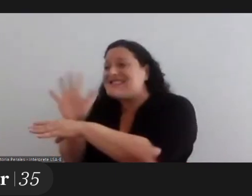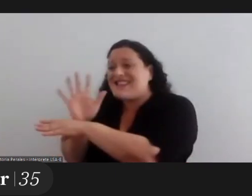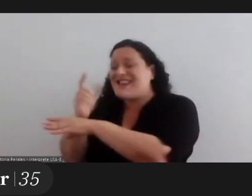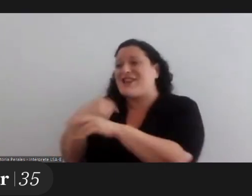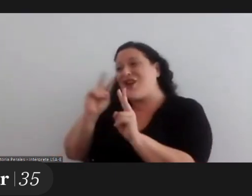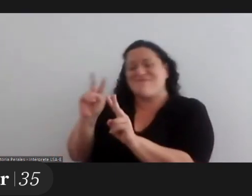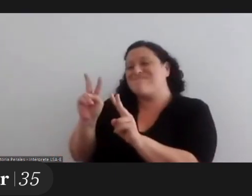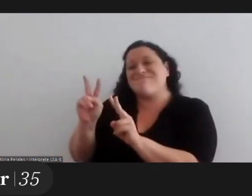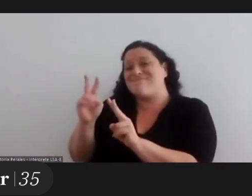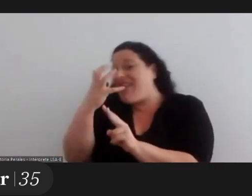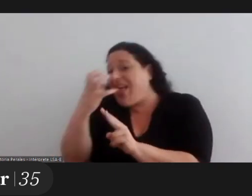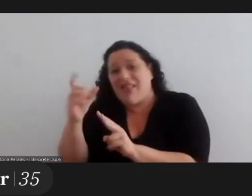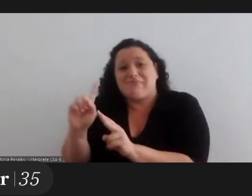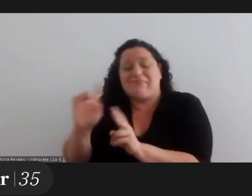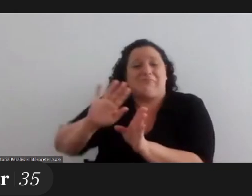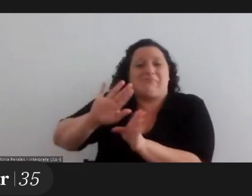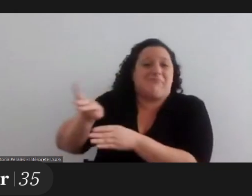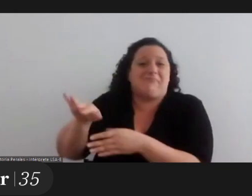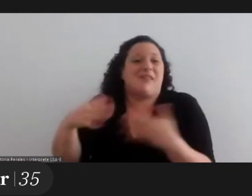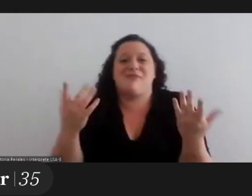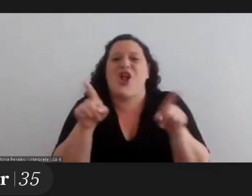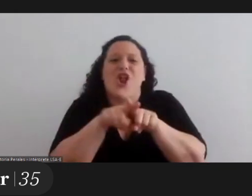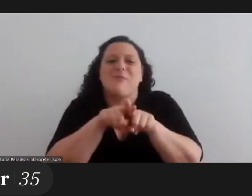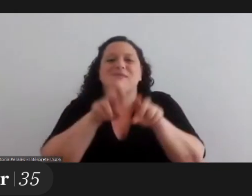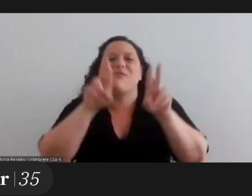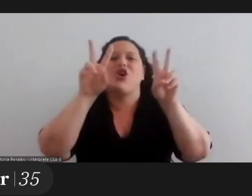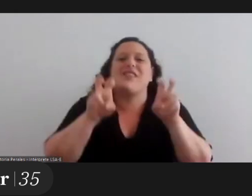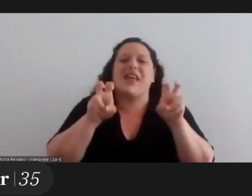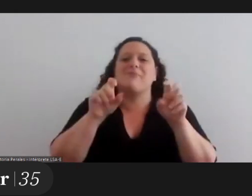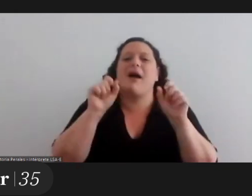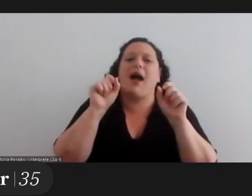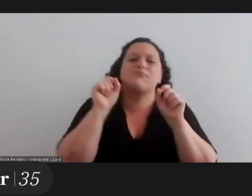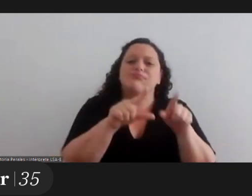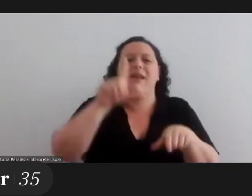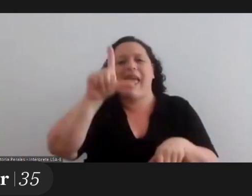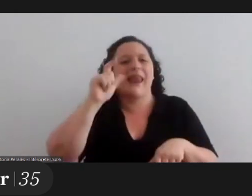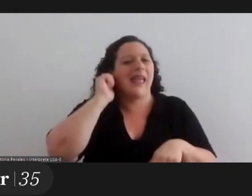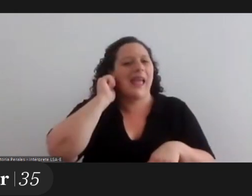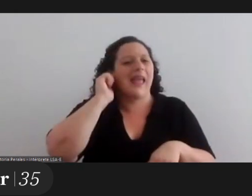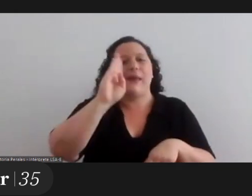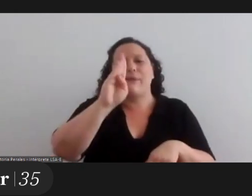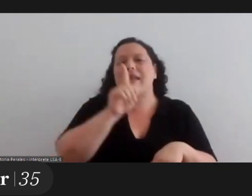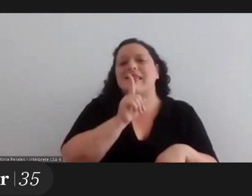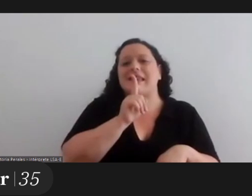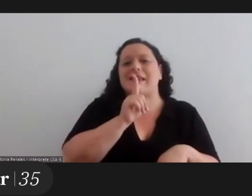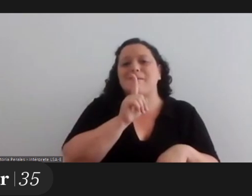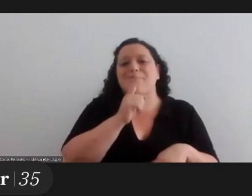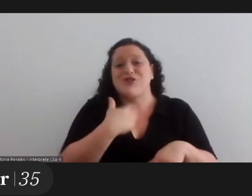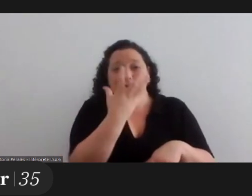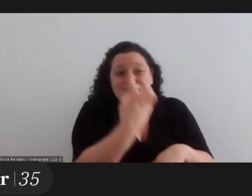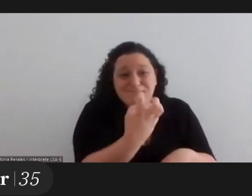do not feel attracted to well the same happens with large part of the lgbtq plus cinema